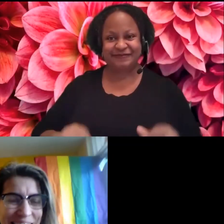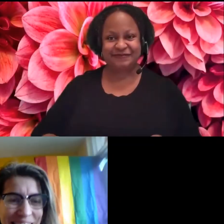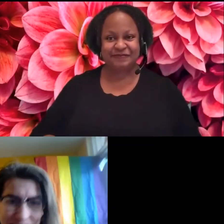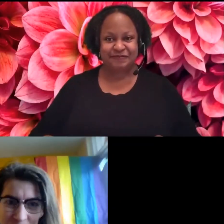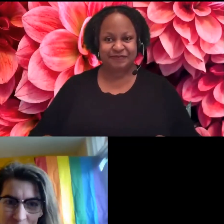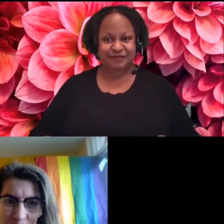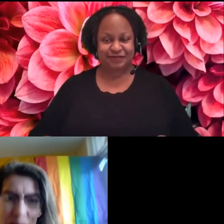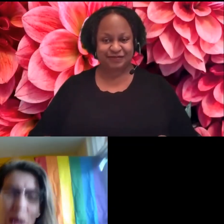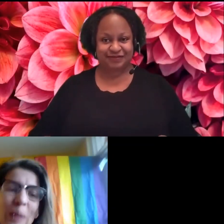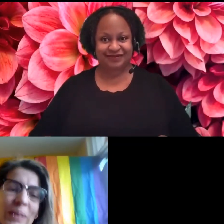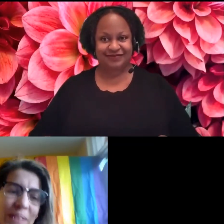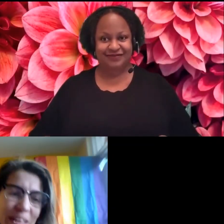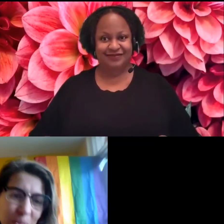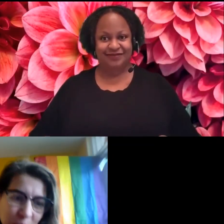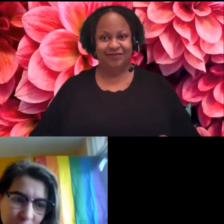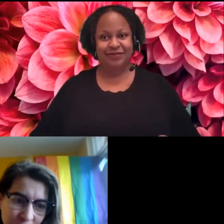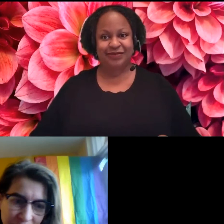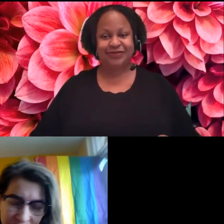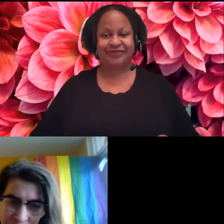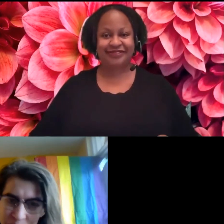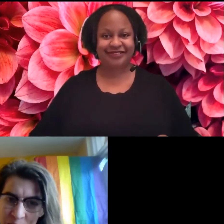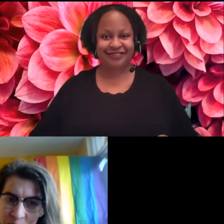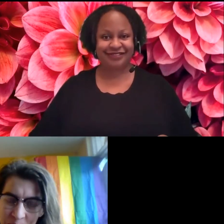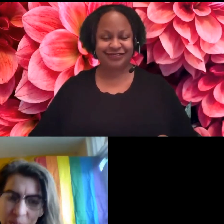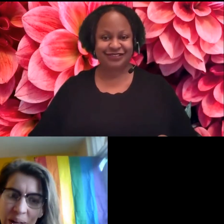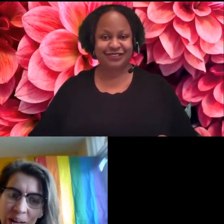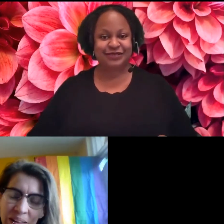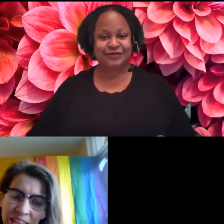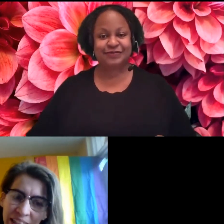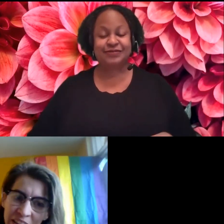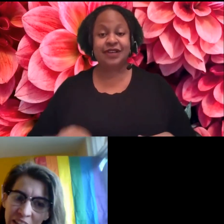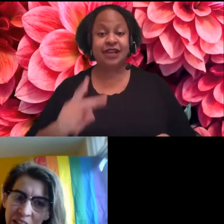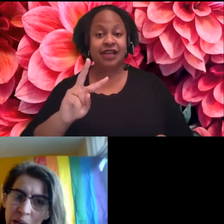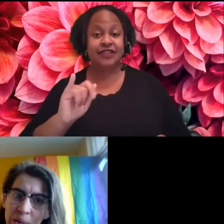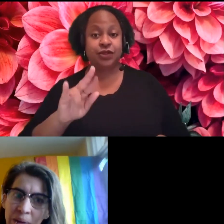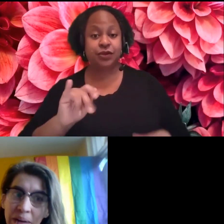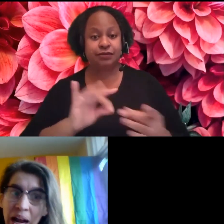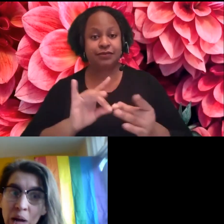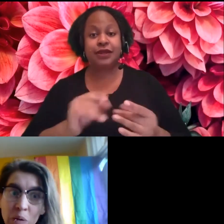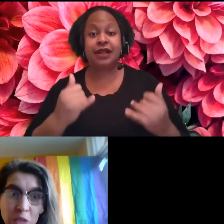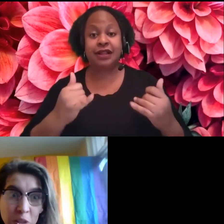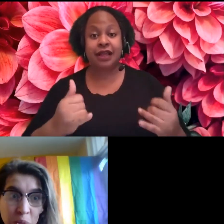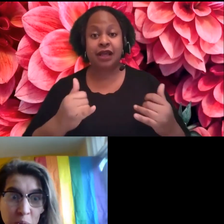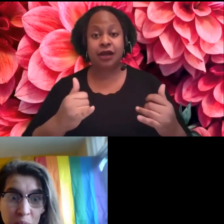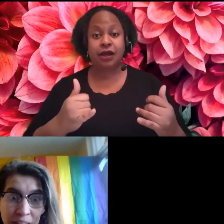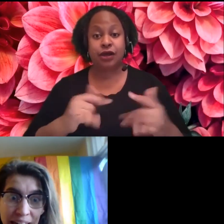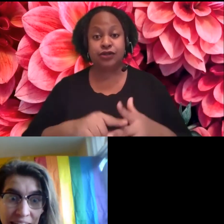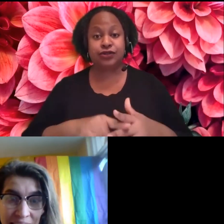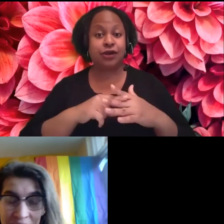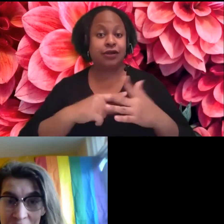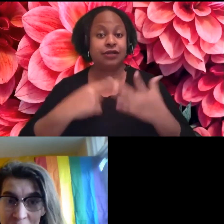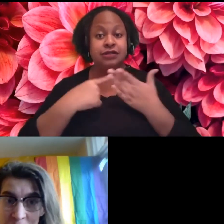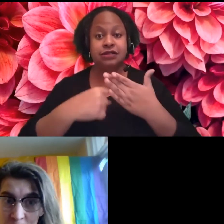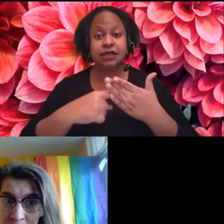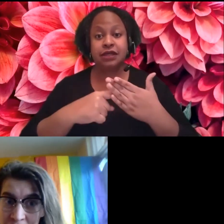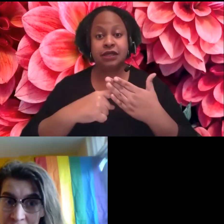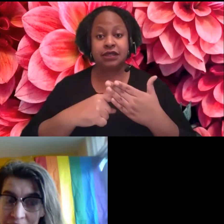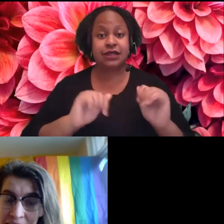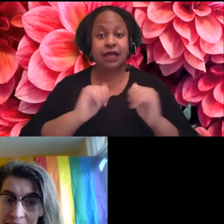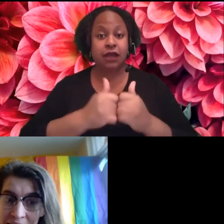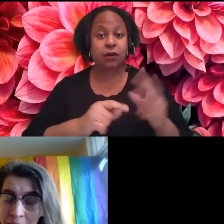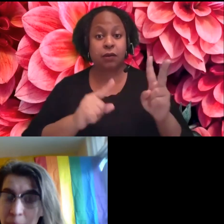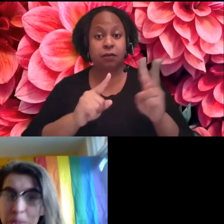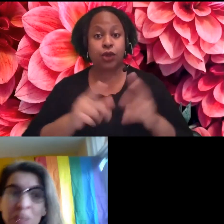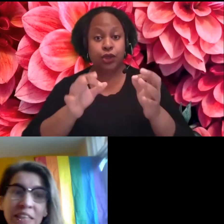So we're going to move into our section about how you book ASL interpretation